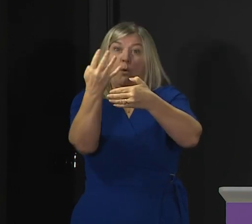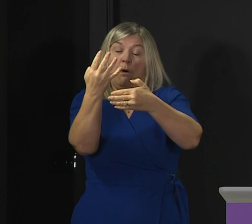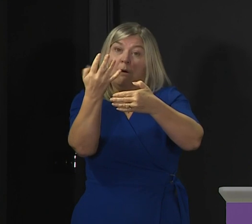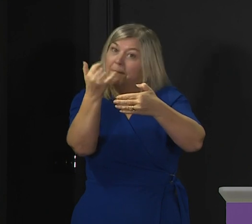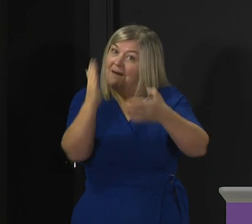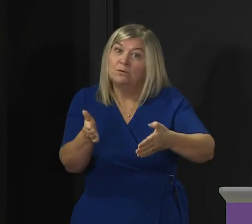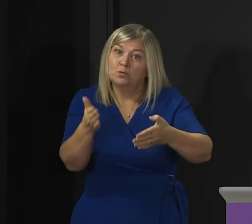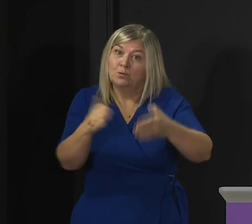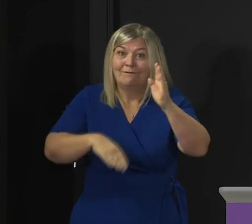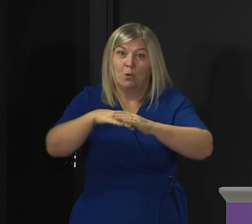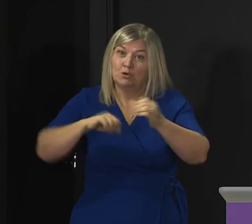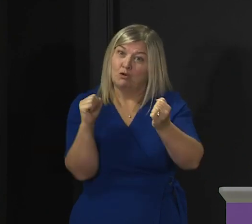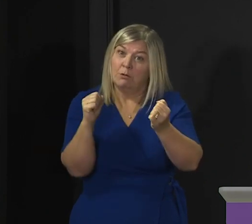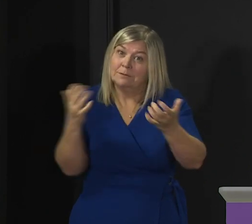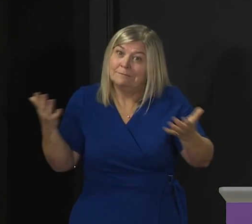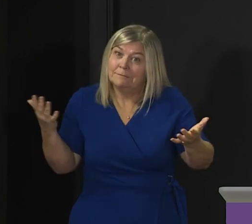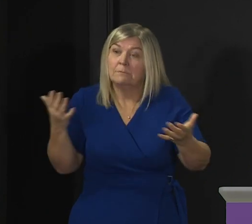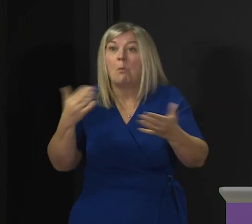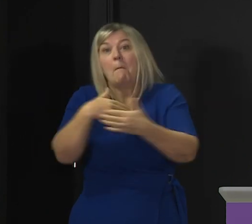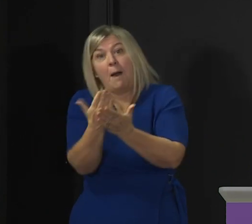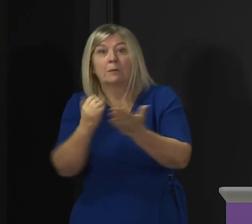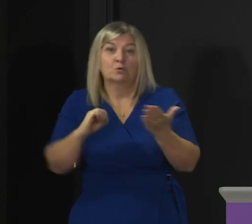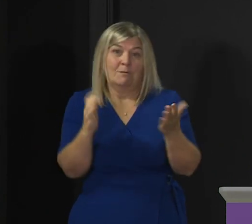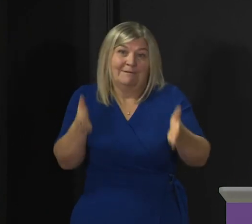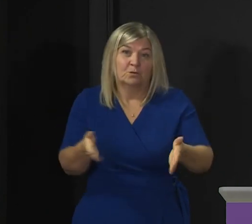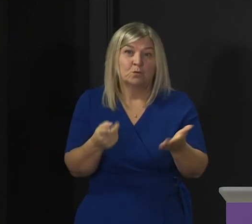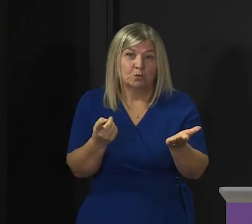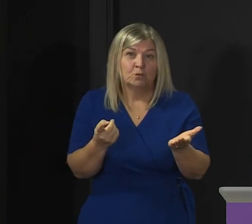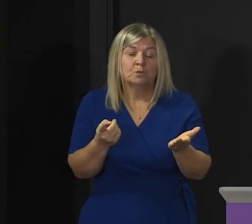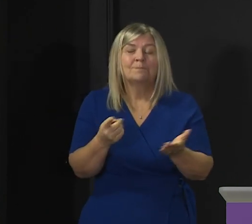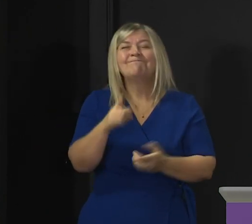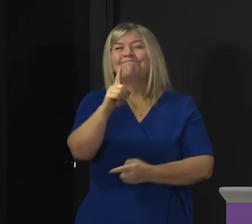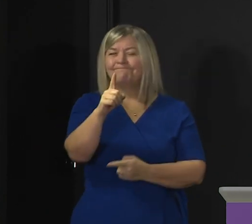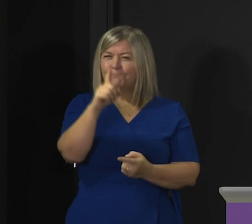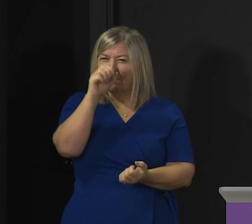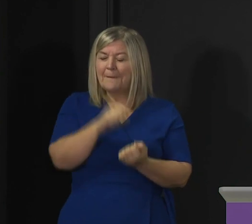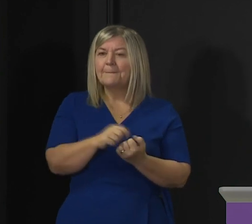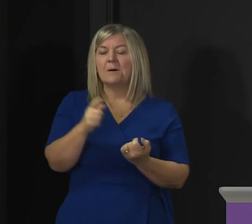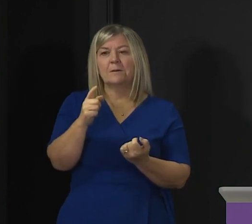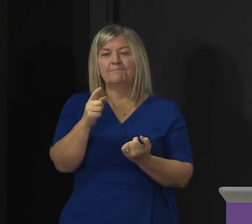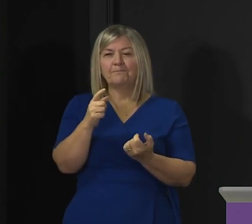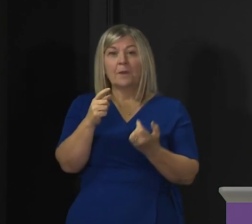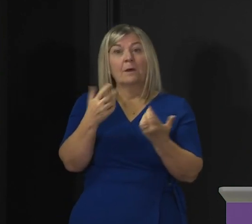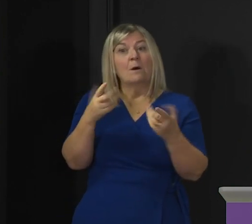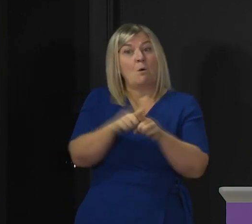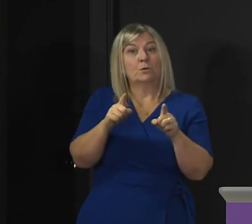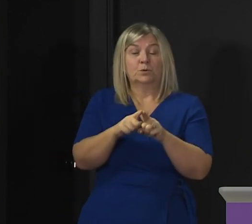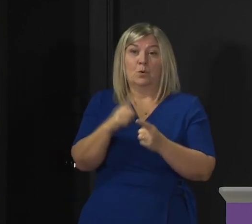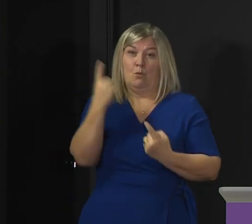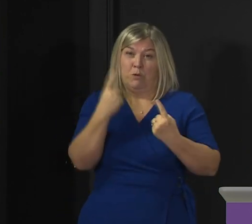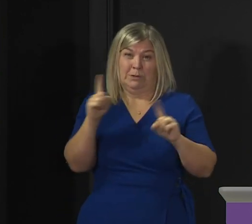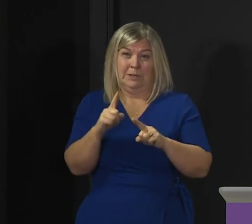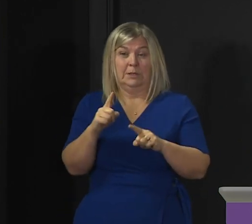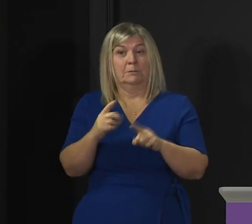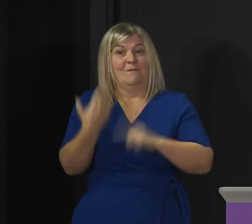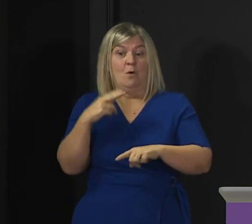And while that decision would never be easy, there is no doubt that the availability of a more extensive furlough scheme of the kind